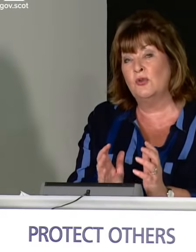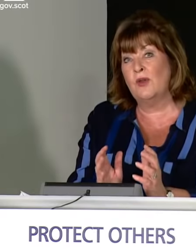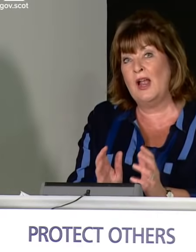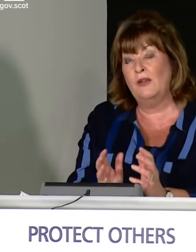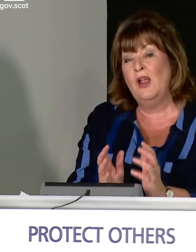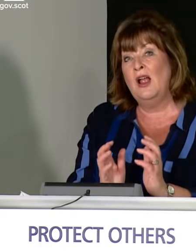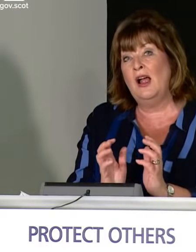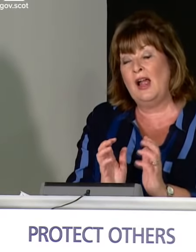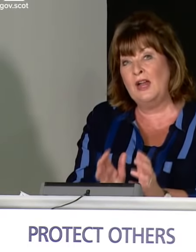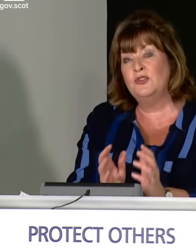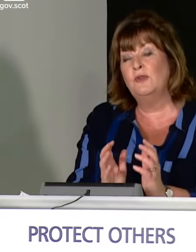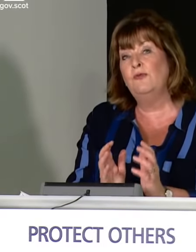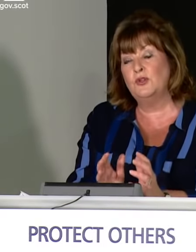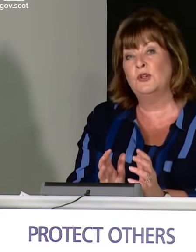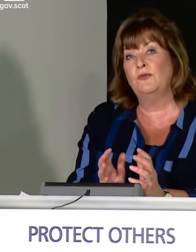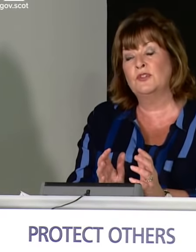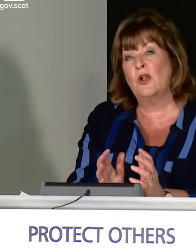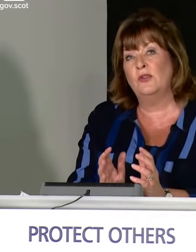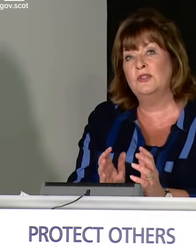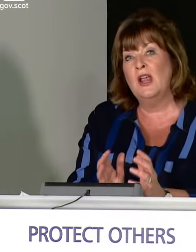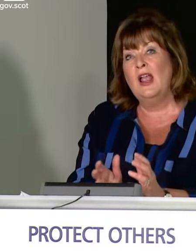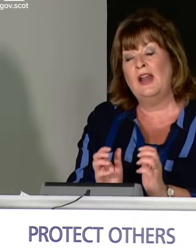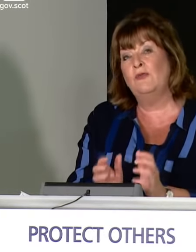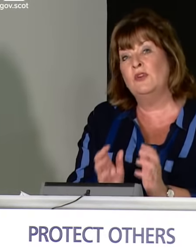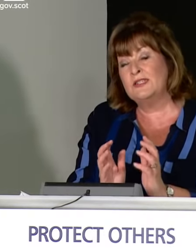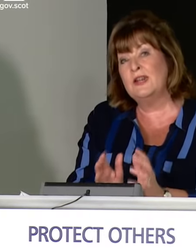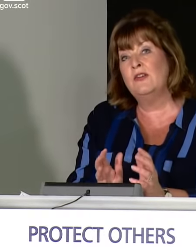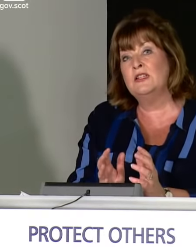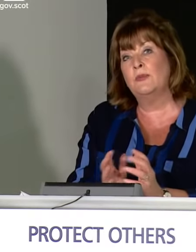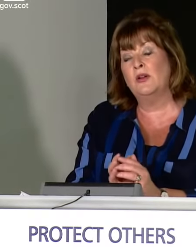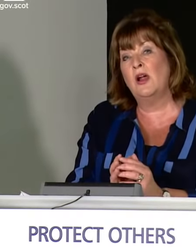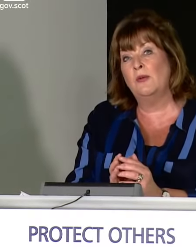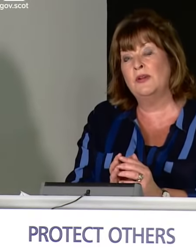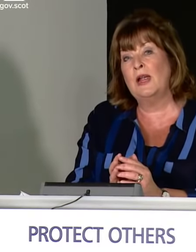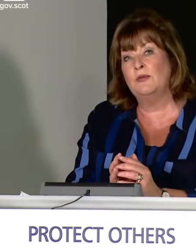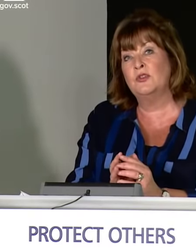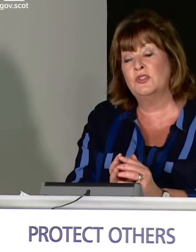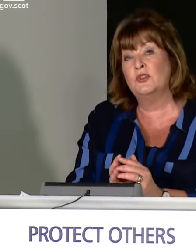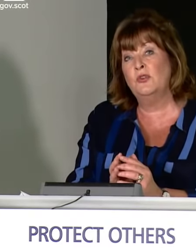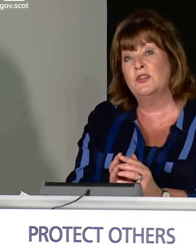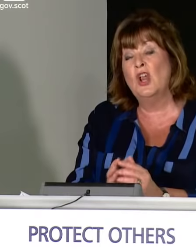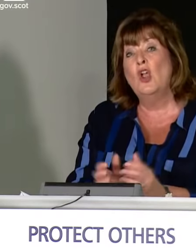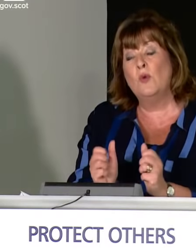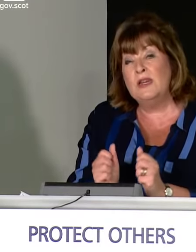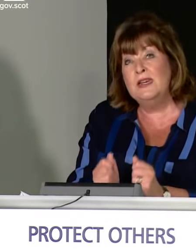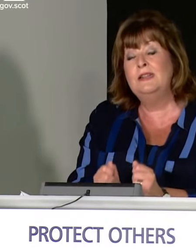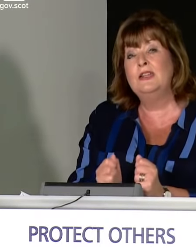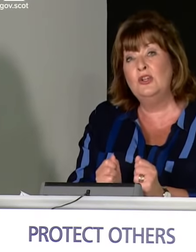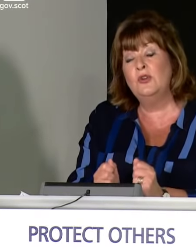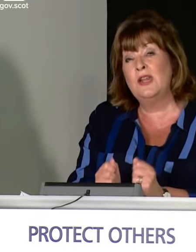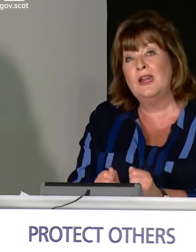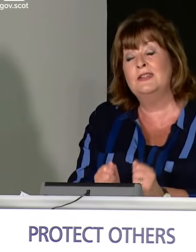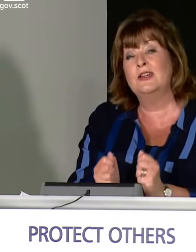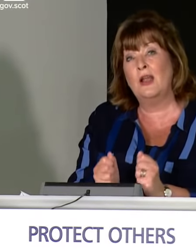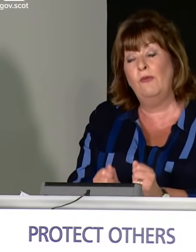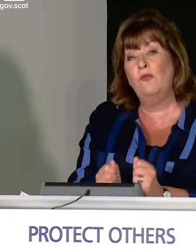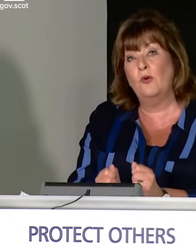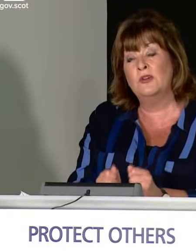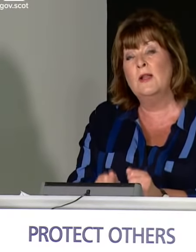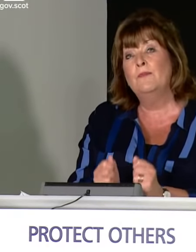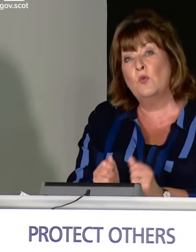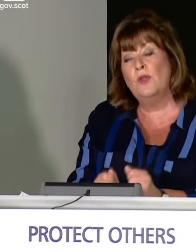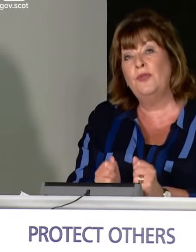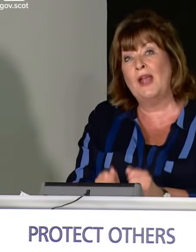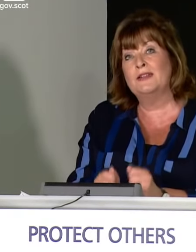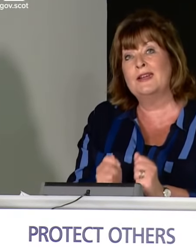making sure that we have a hydrogen future for Scotland, and if we're serious about carbon capture and storage, we need the UK to come